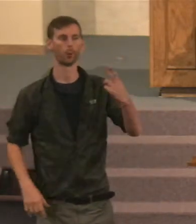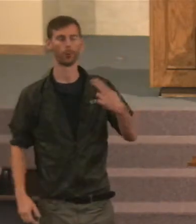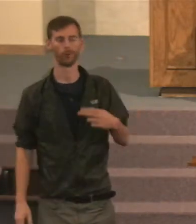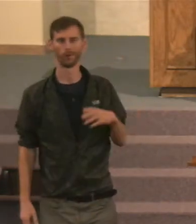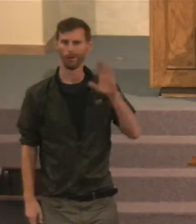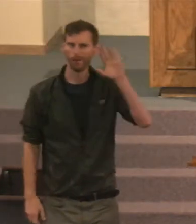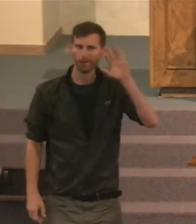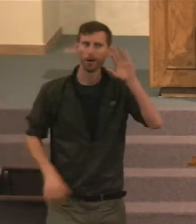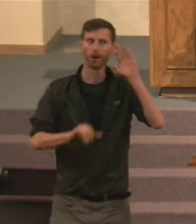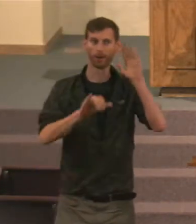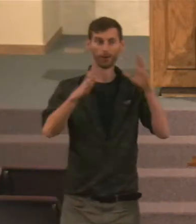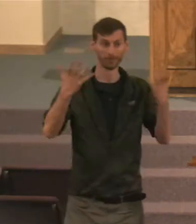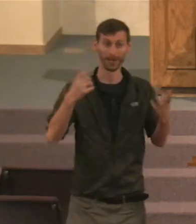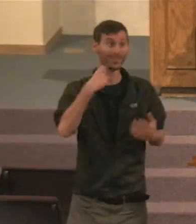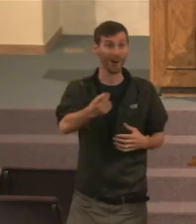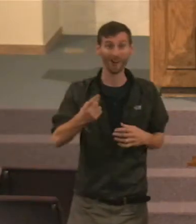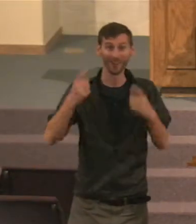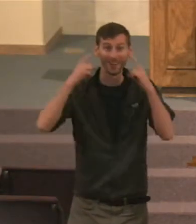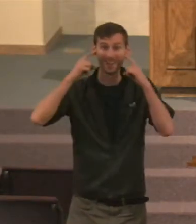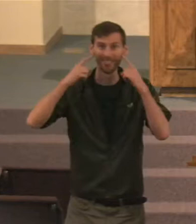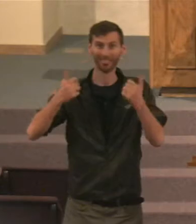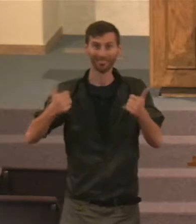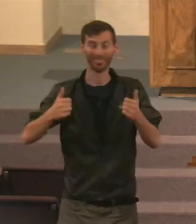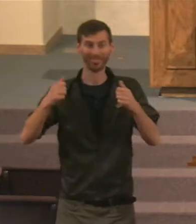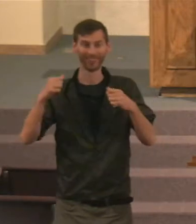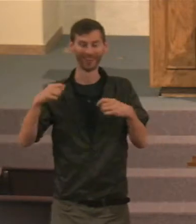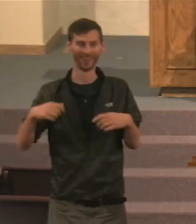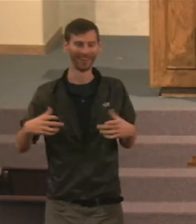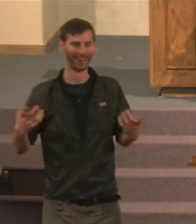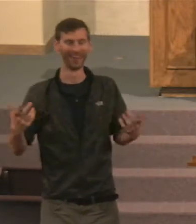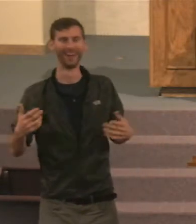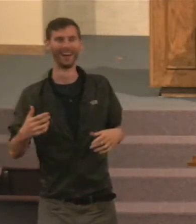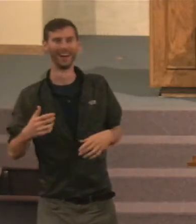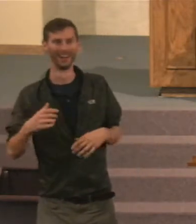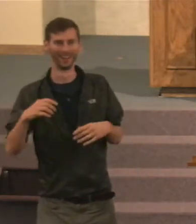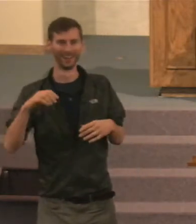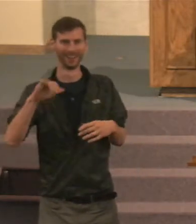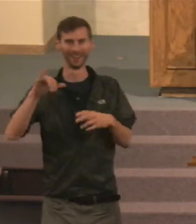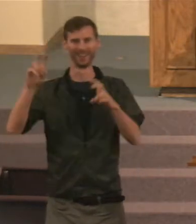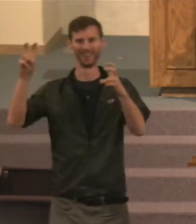We told you, you know. The doors of the street are shut.